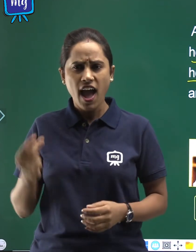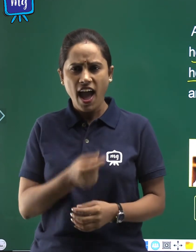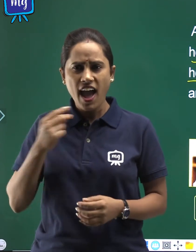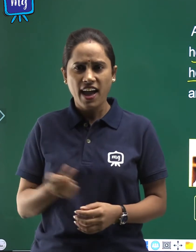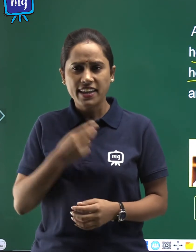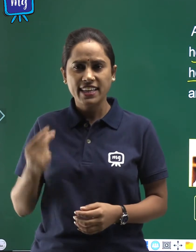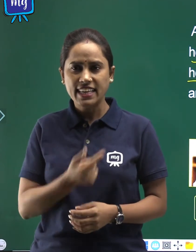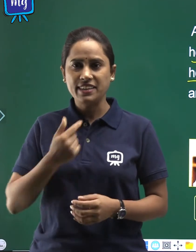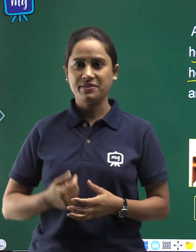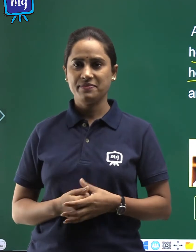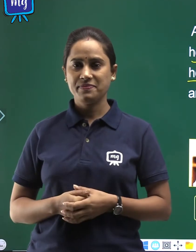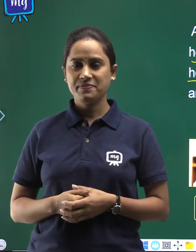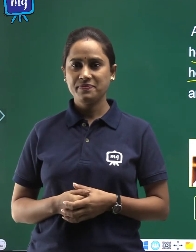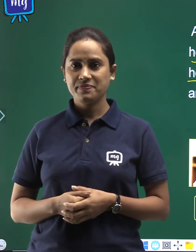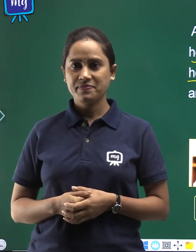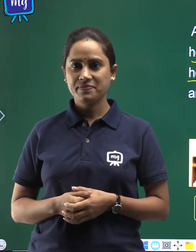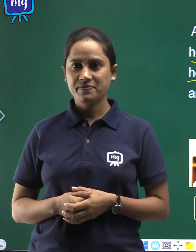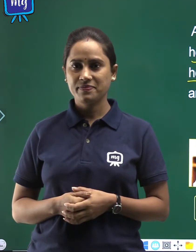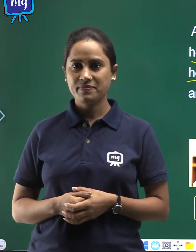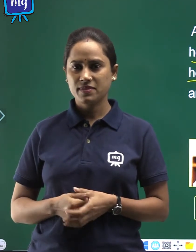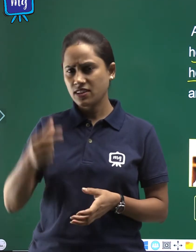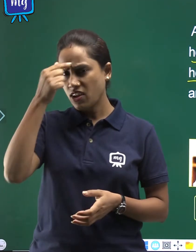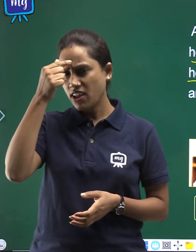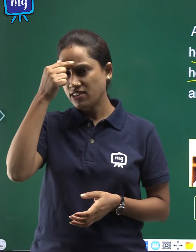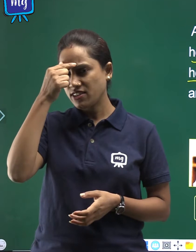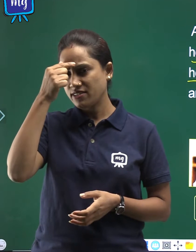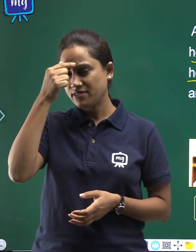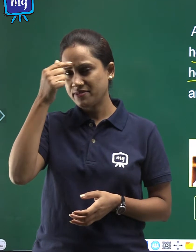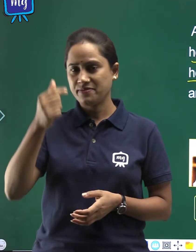tension.